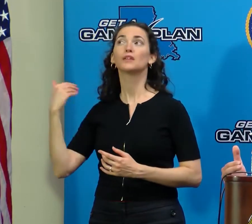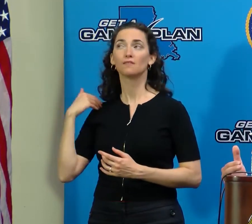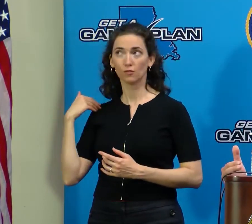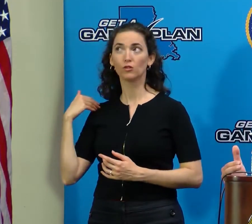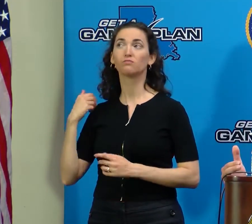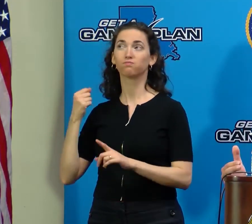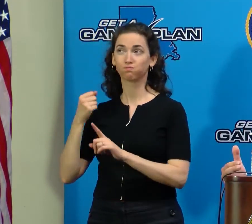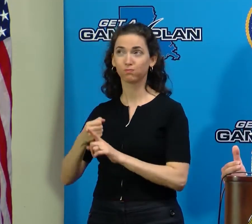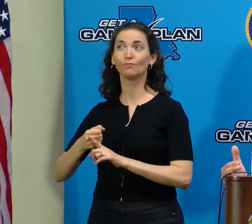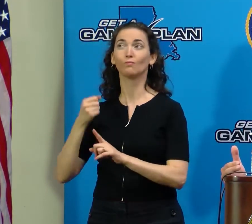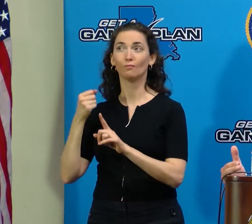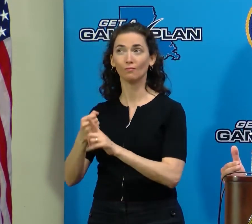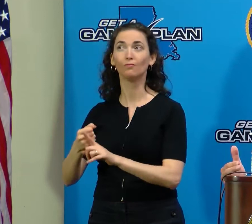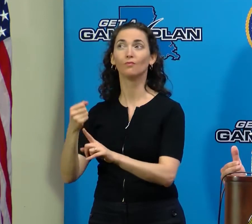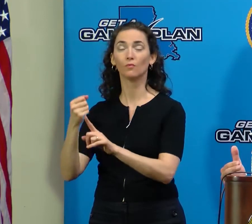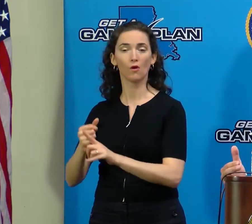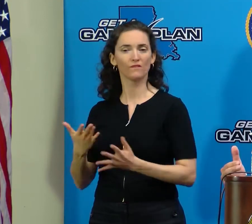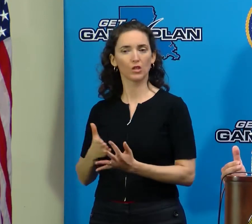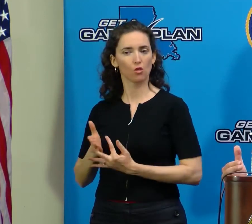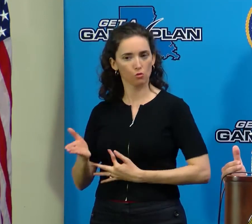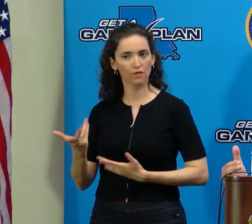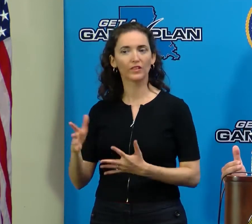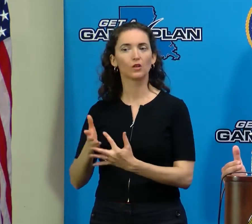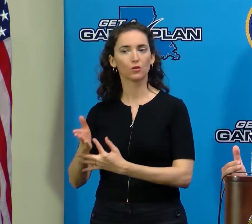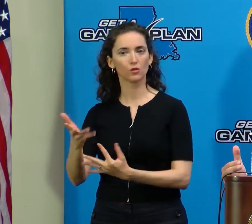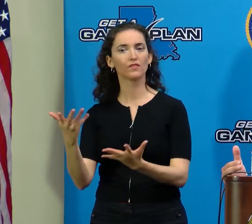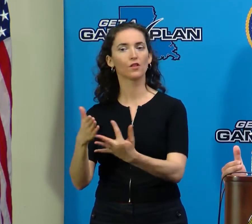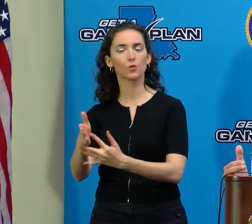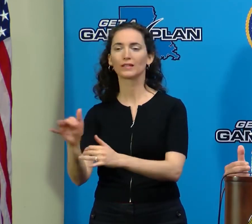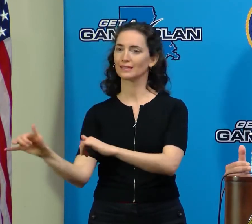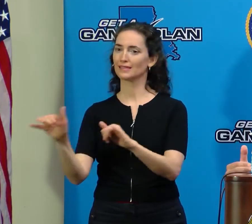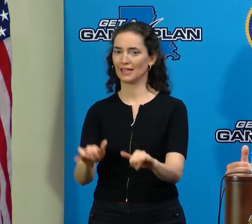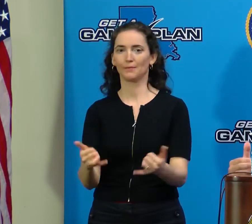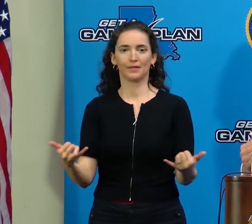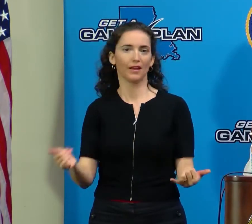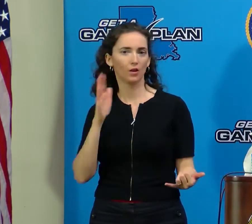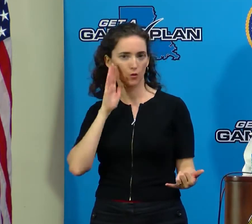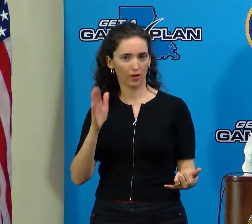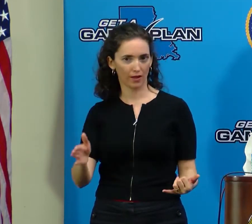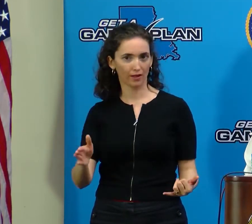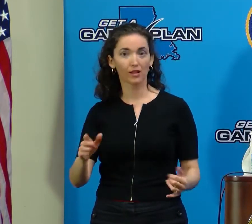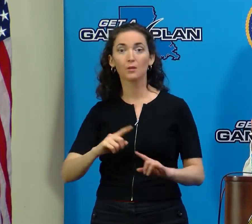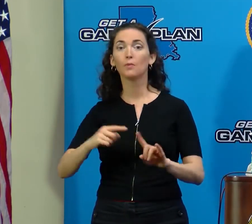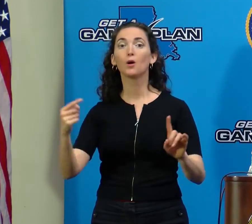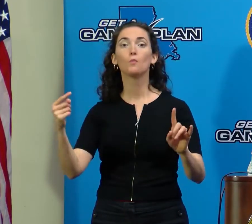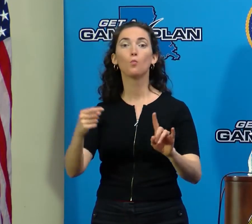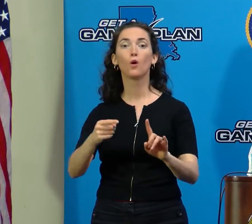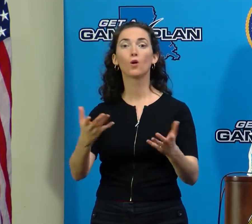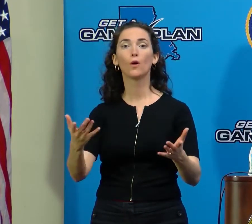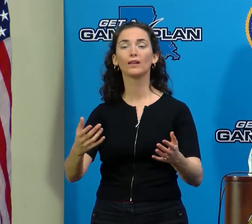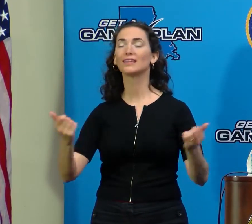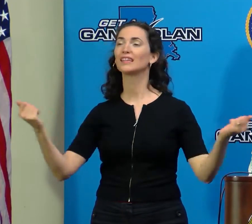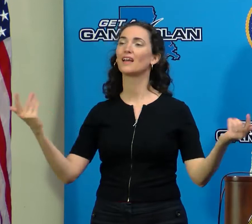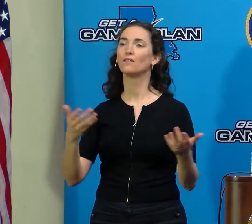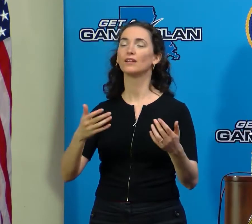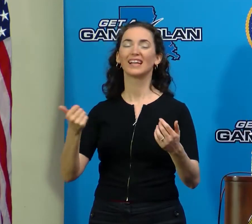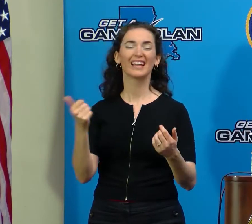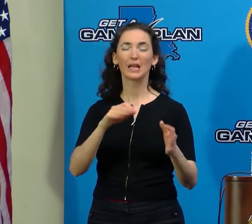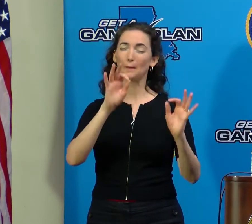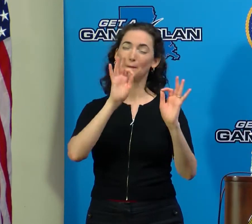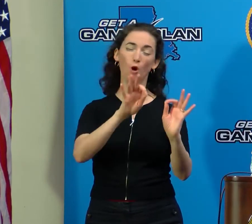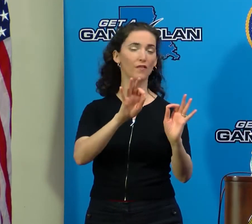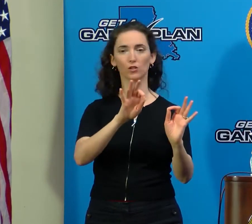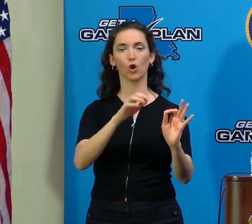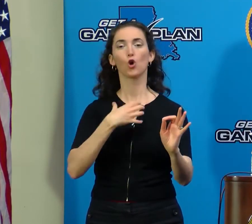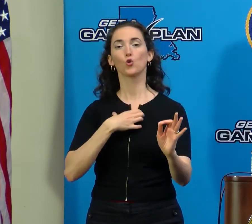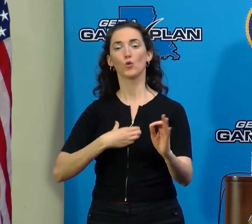We're going to get through this one. One thing I can tell you, nothing is ever perfect. It doesn't happen as fast as you want